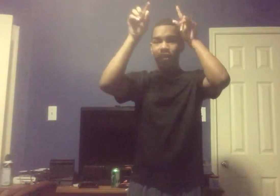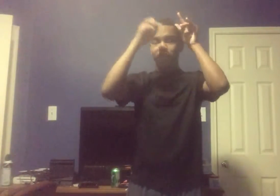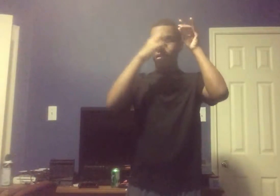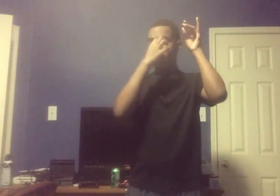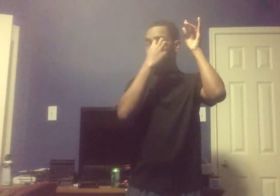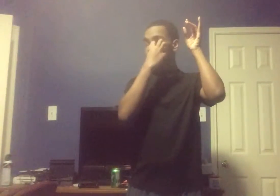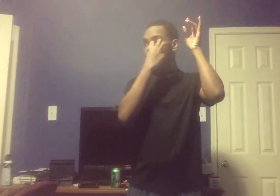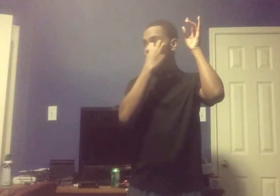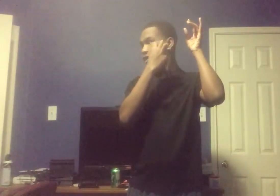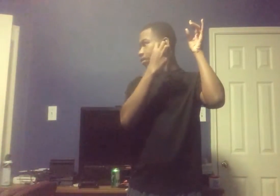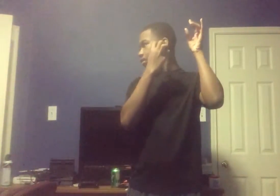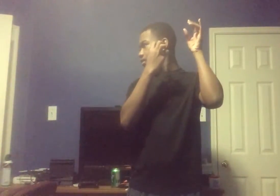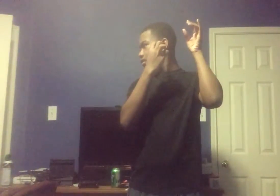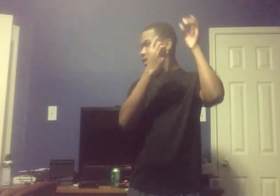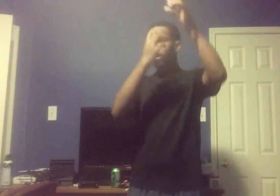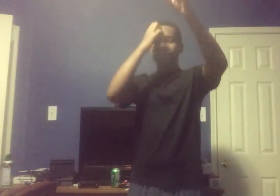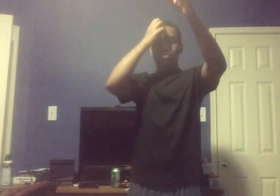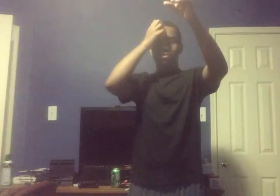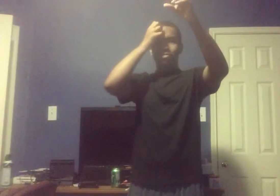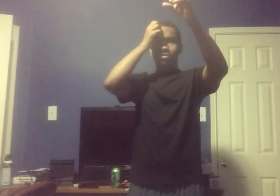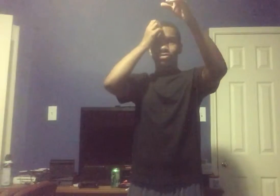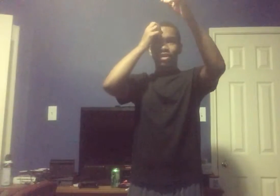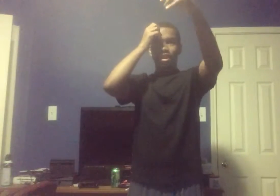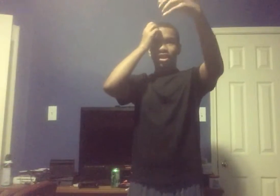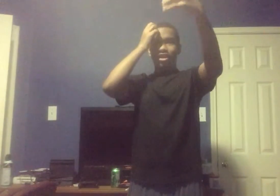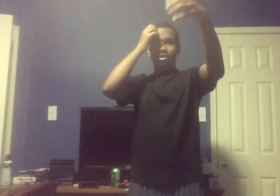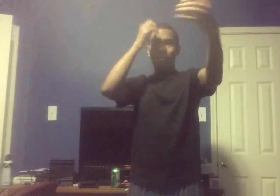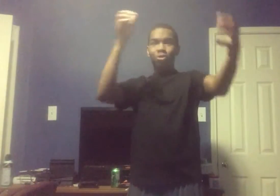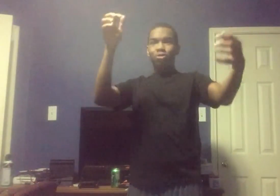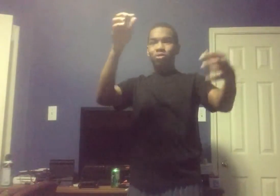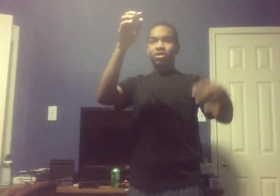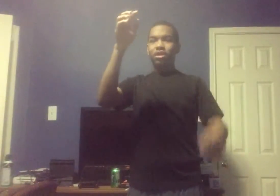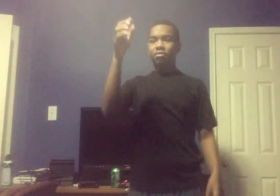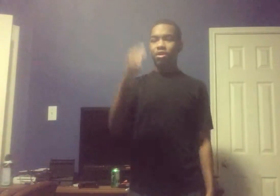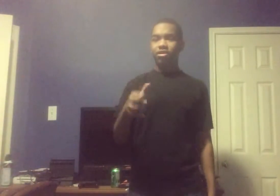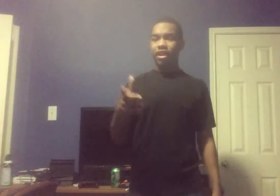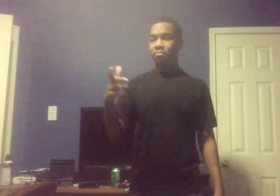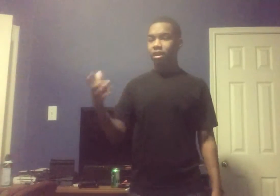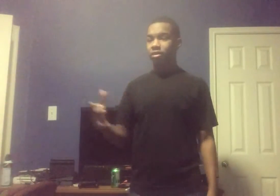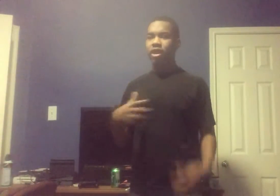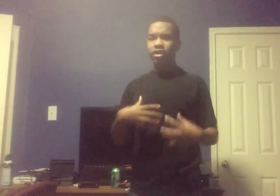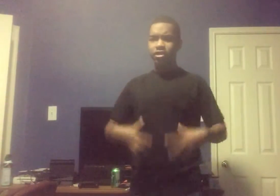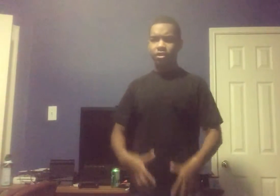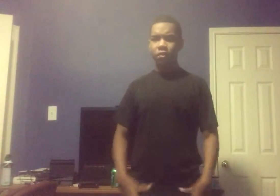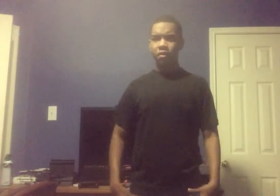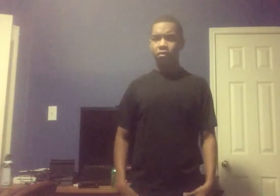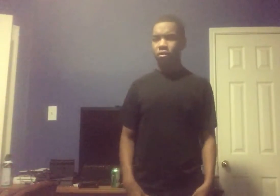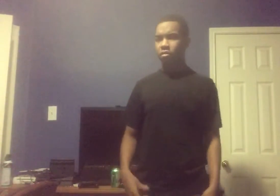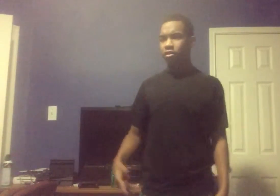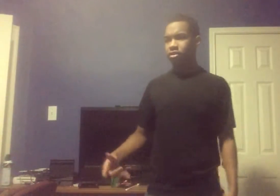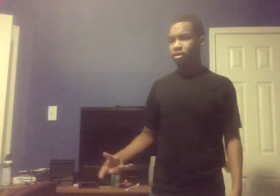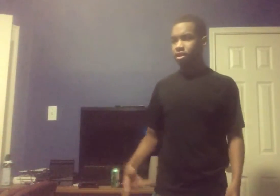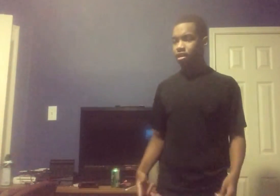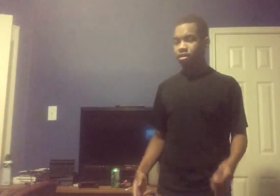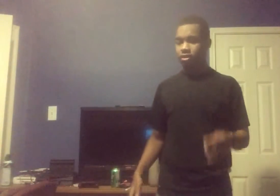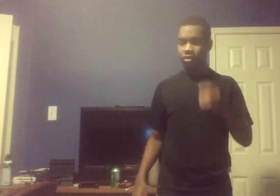The Room You see the monster Getting married In his human form Married to this Other girl